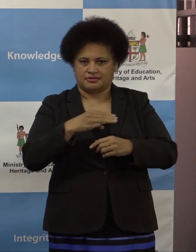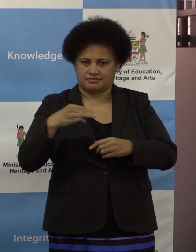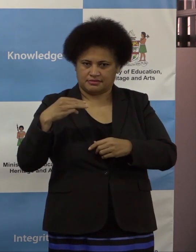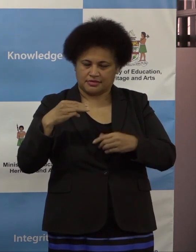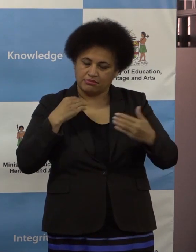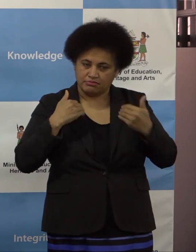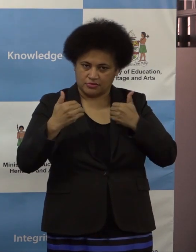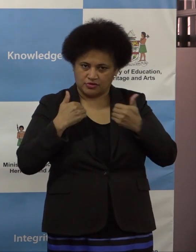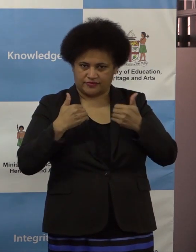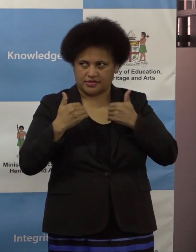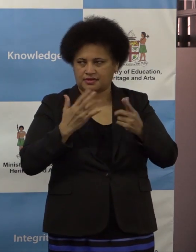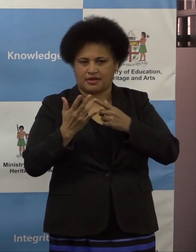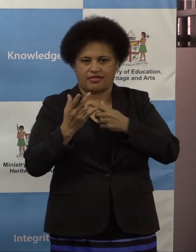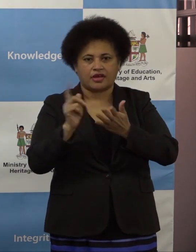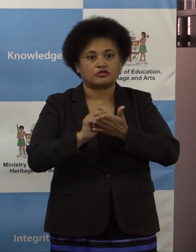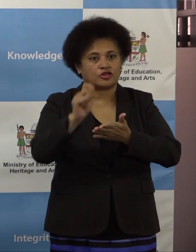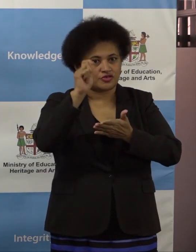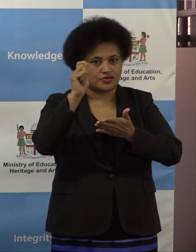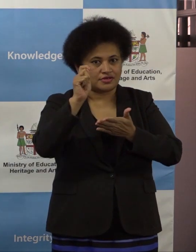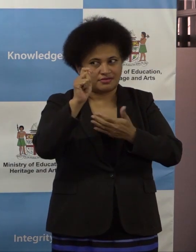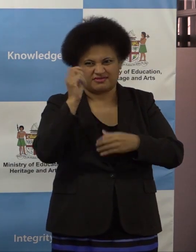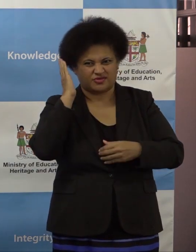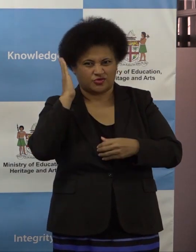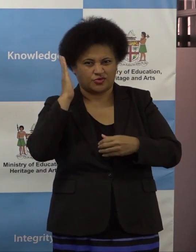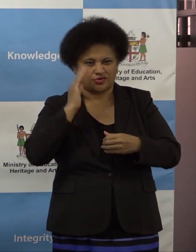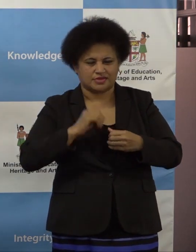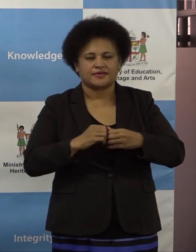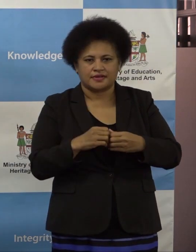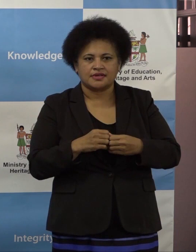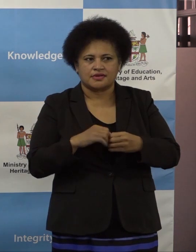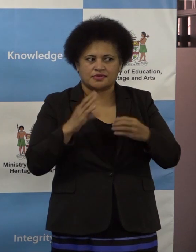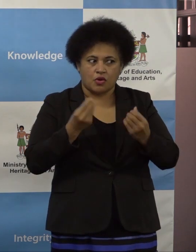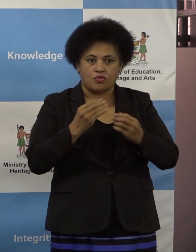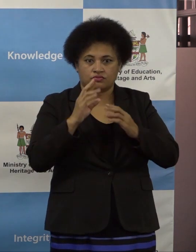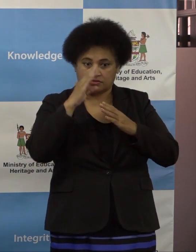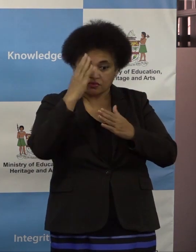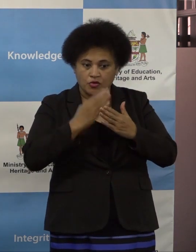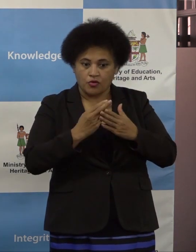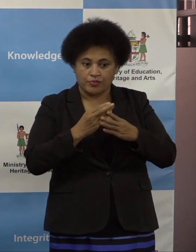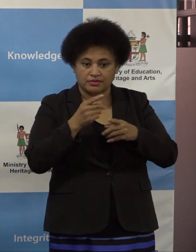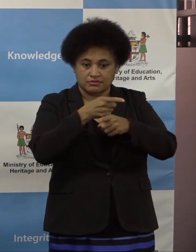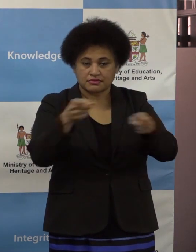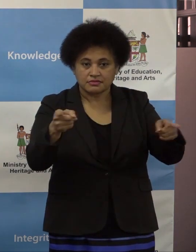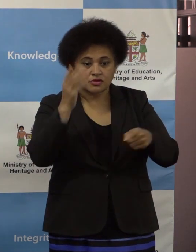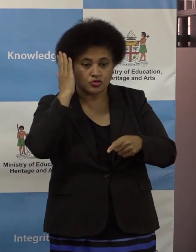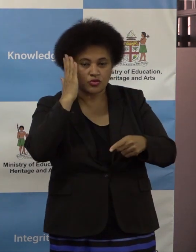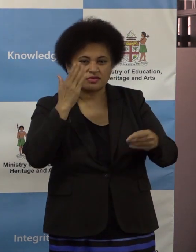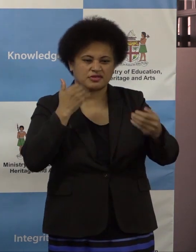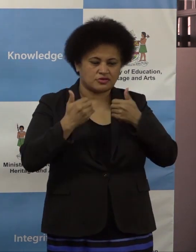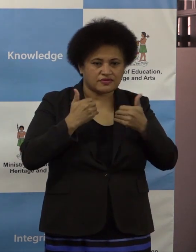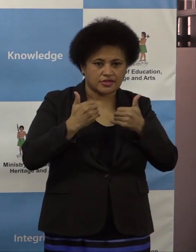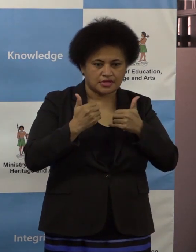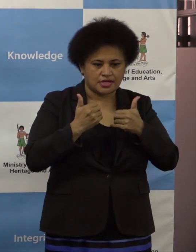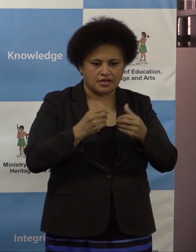year. Other tertiary institutions are also expected to reorganise the start dates to accommodate